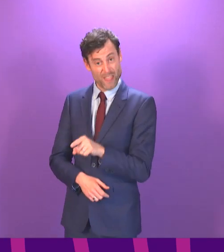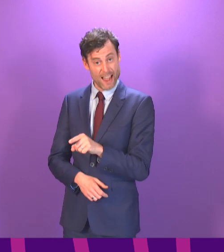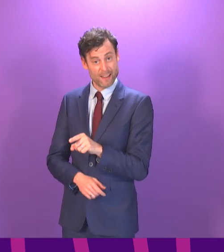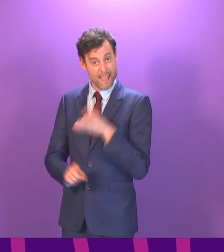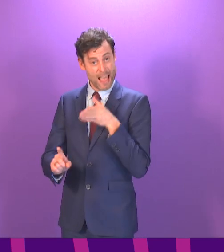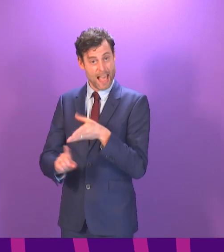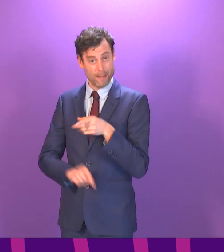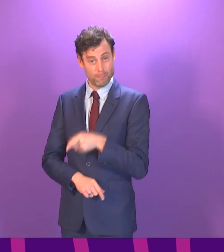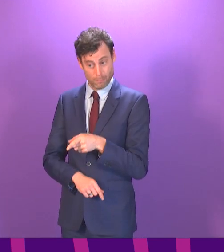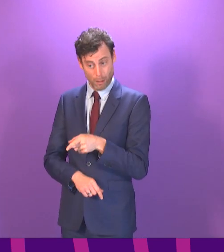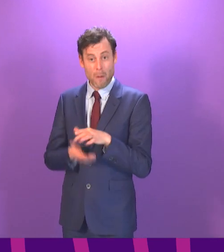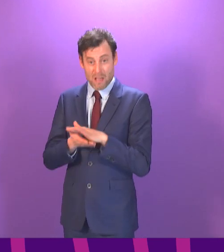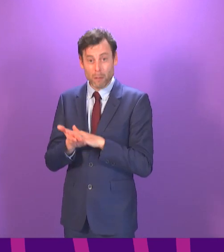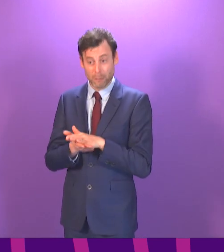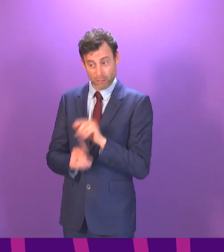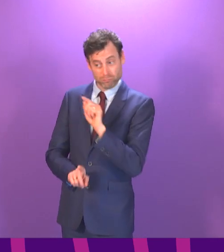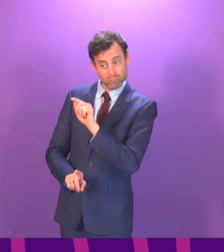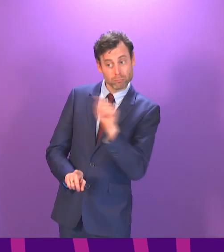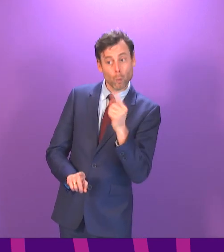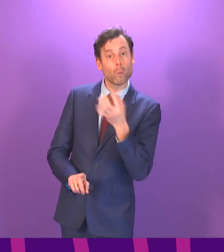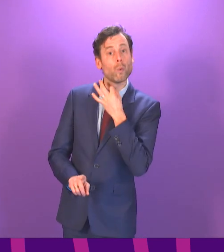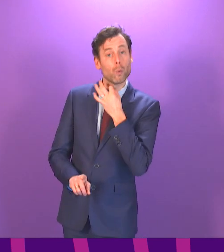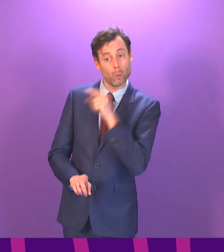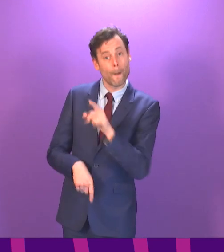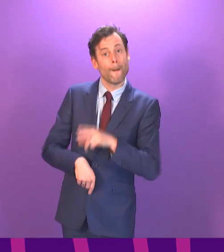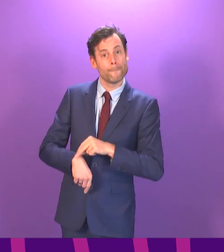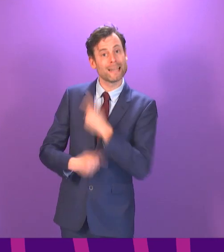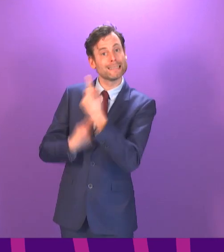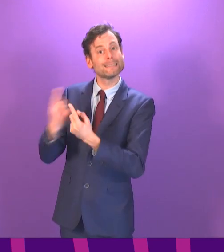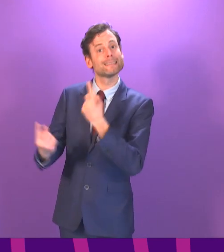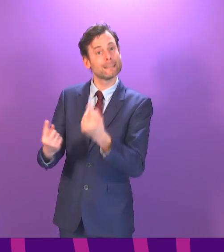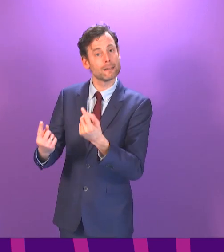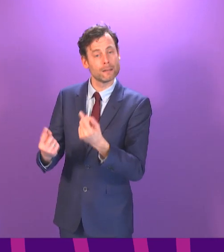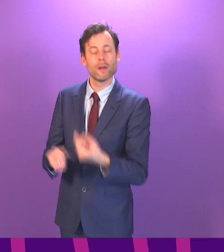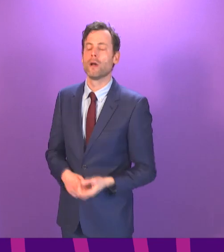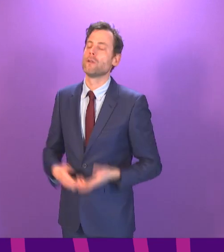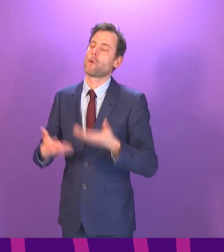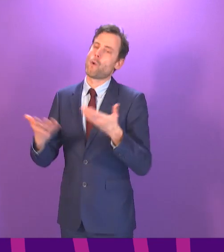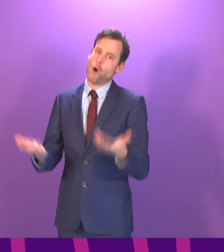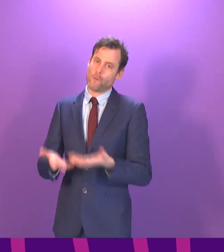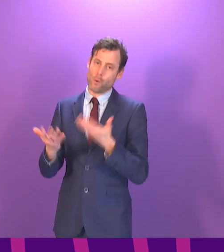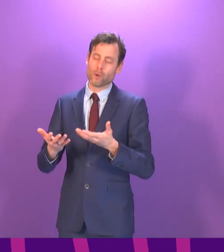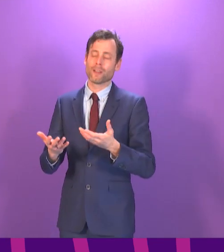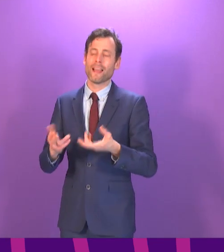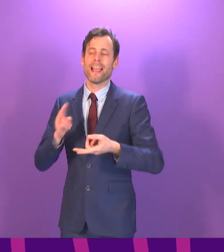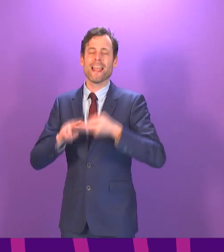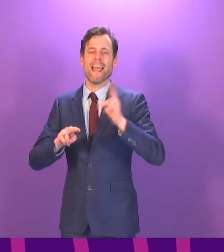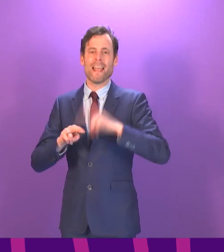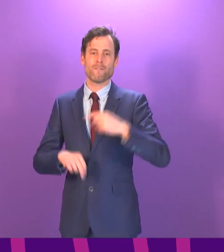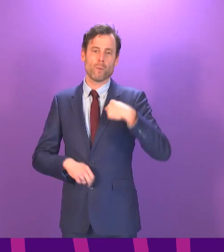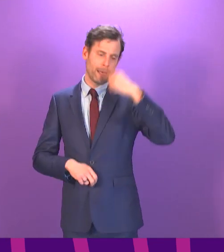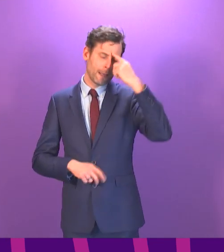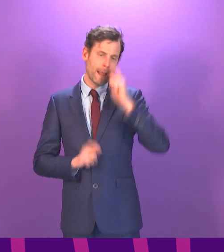through this early phase, every time we were to decide to prioritise with greater priority one group of people, we would have to